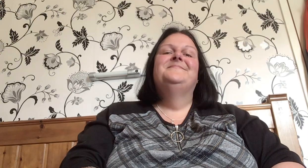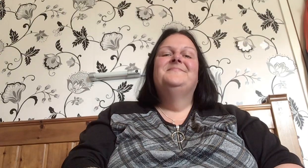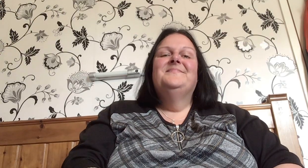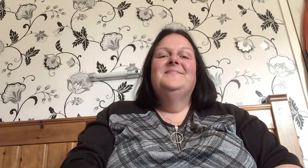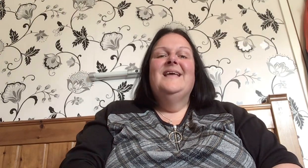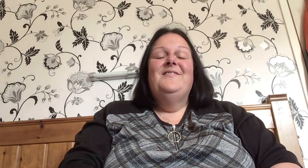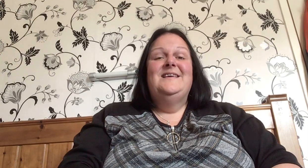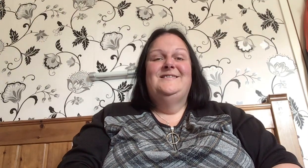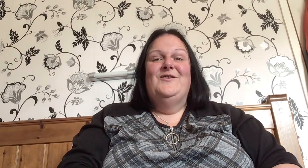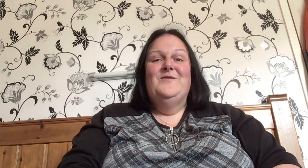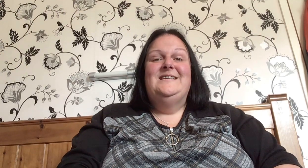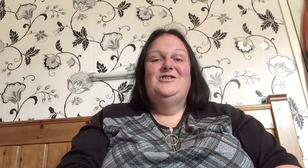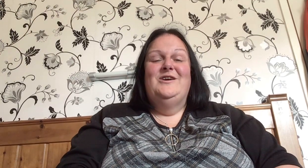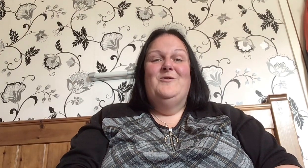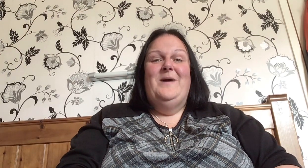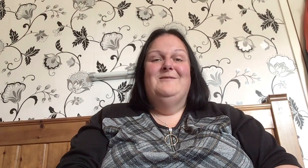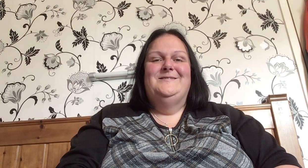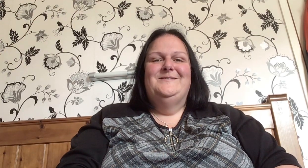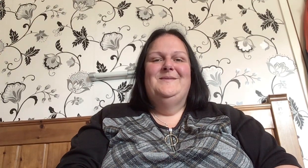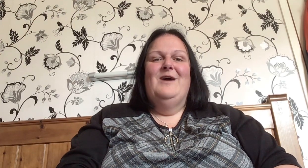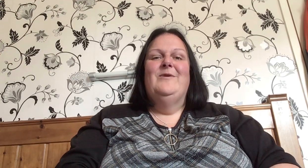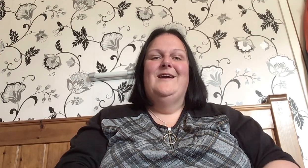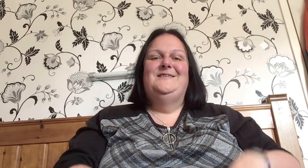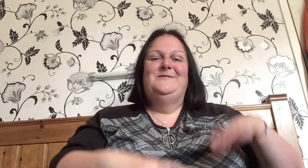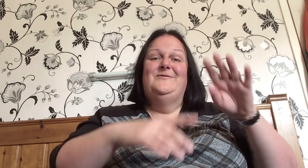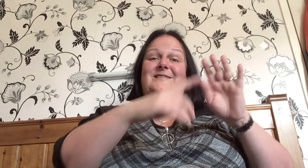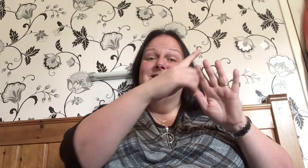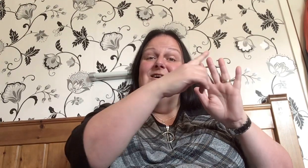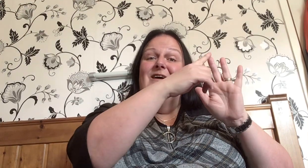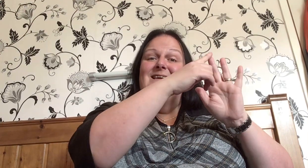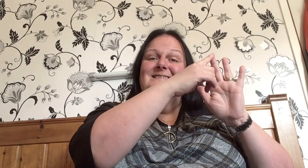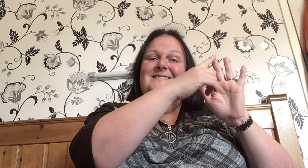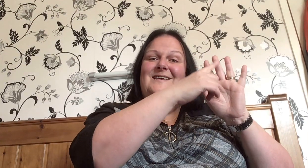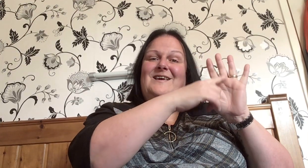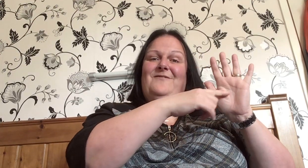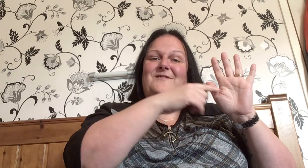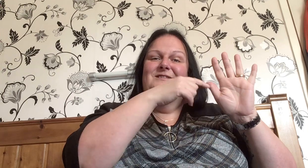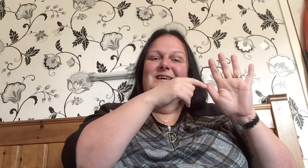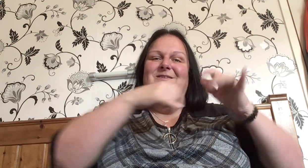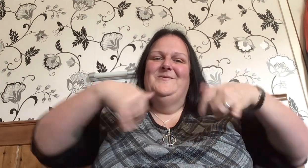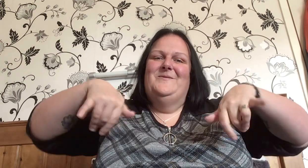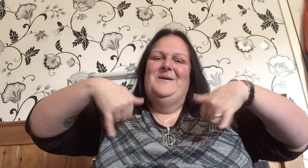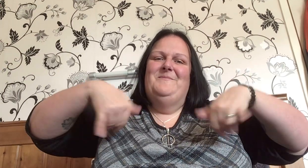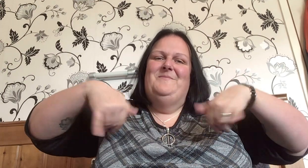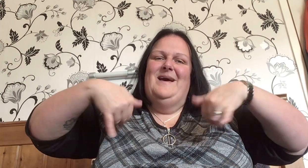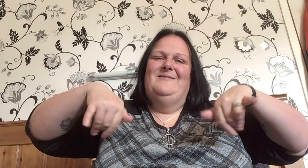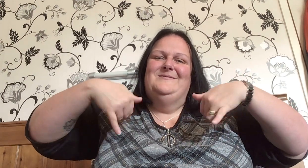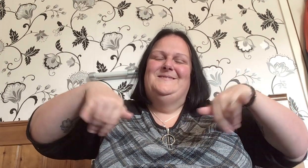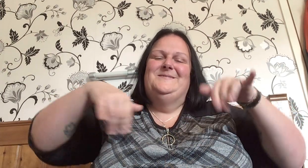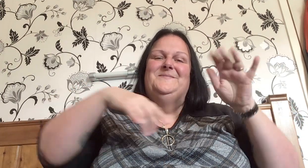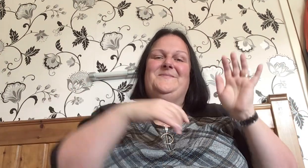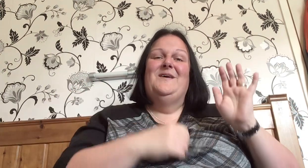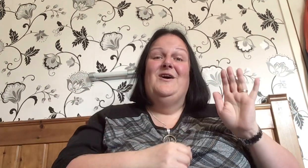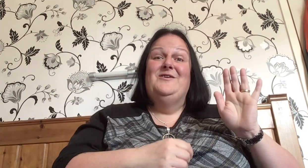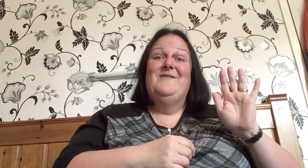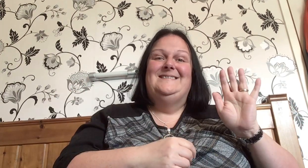This song is Jingle Bells and we're going to be doing the signs for Jingle Bells. Are you ready?